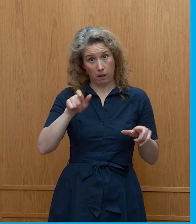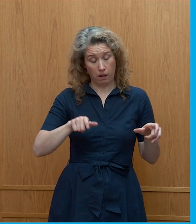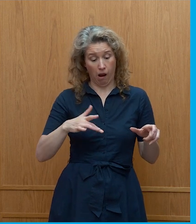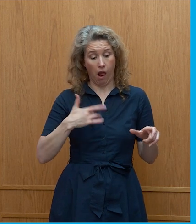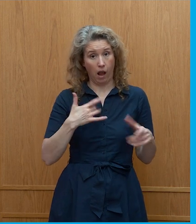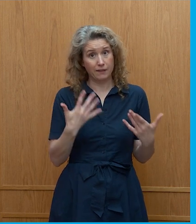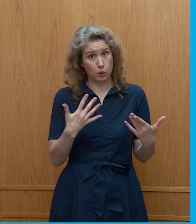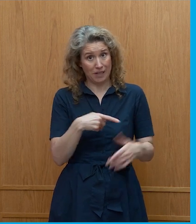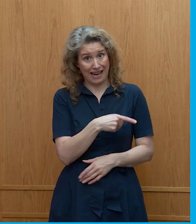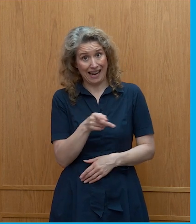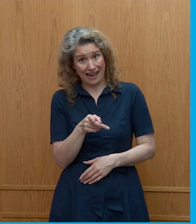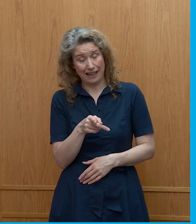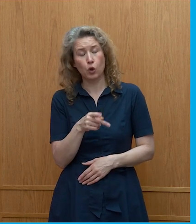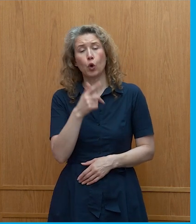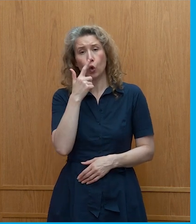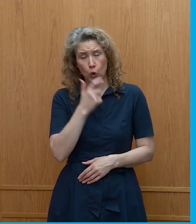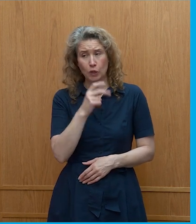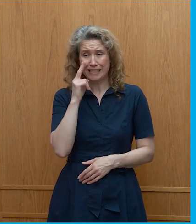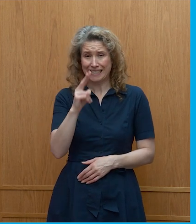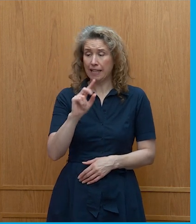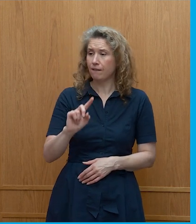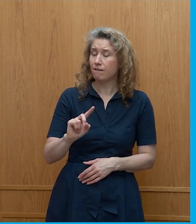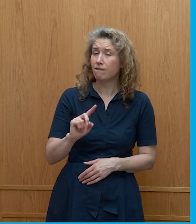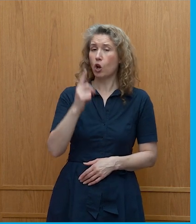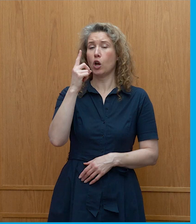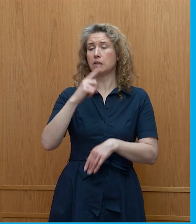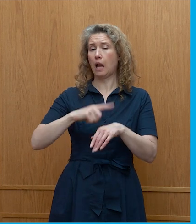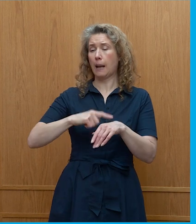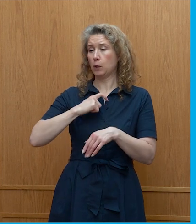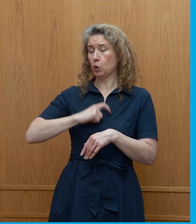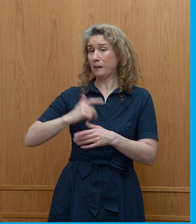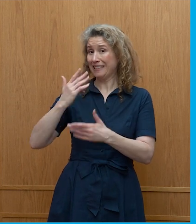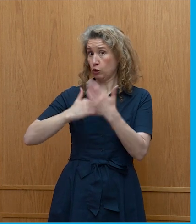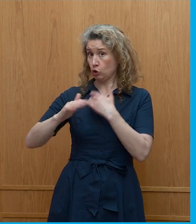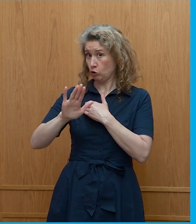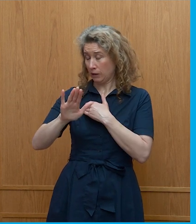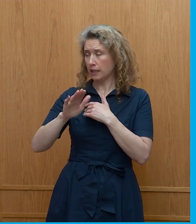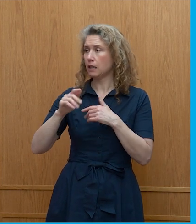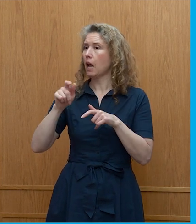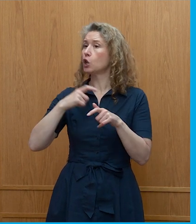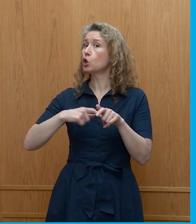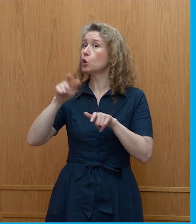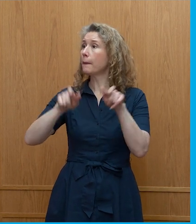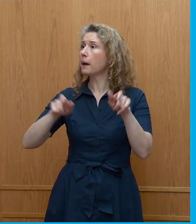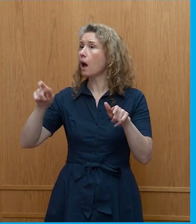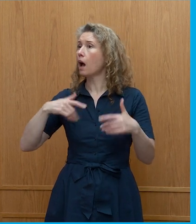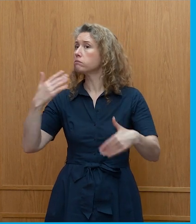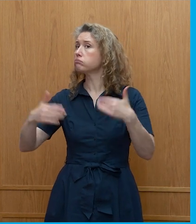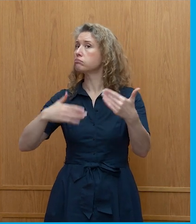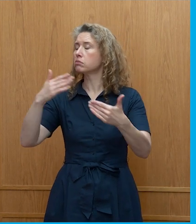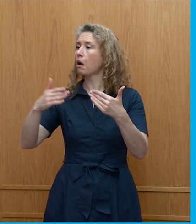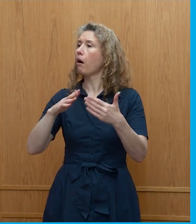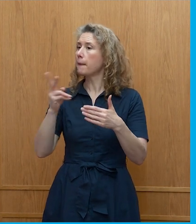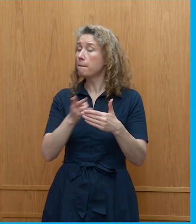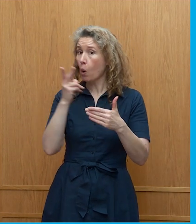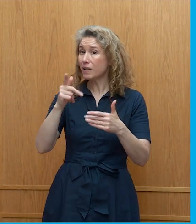today could see the first time in human history that human life on this planet is